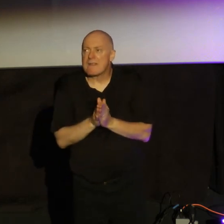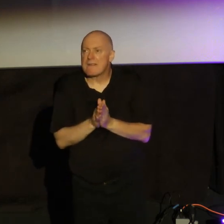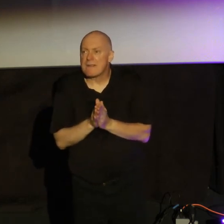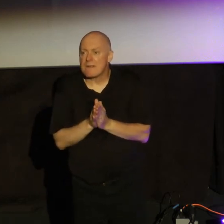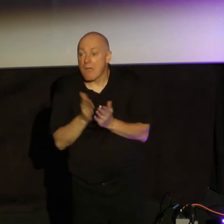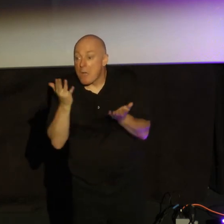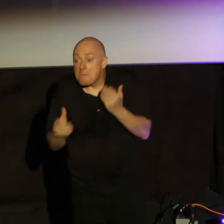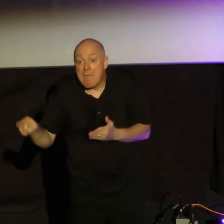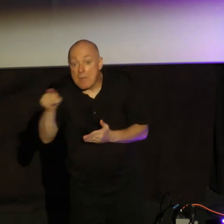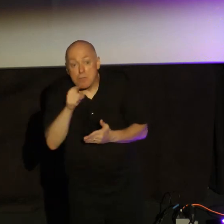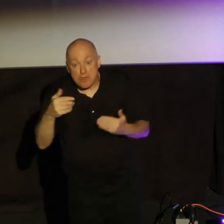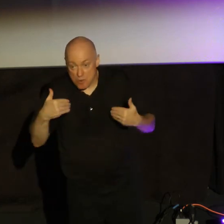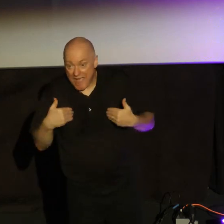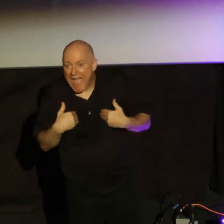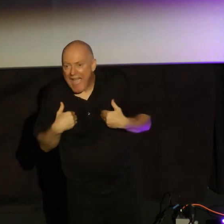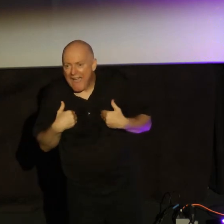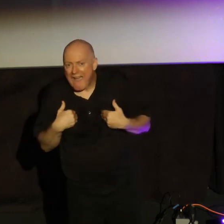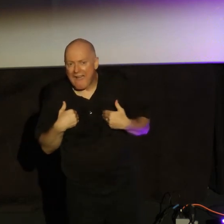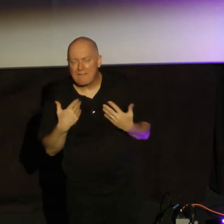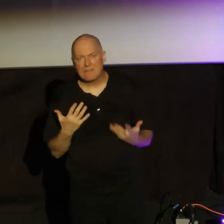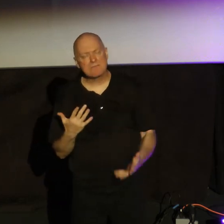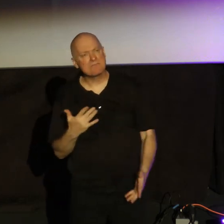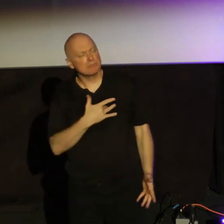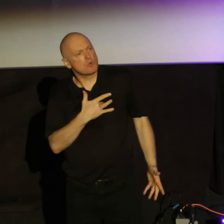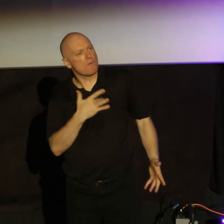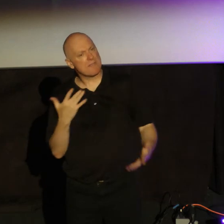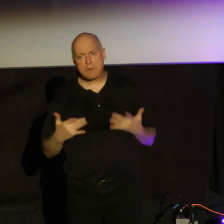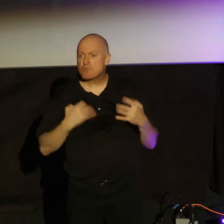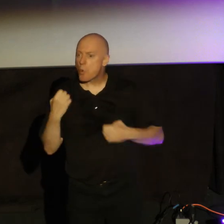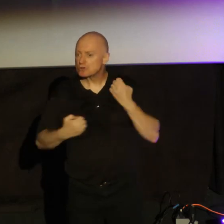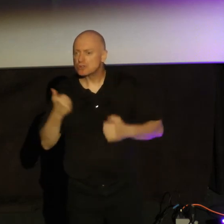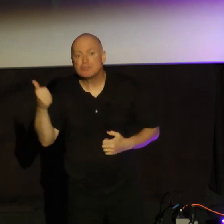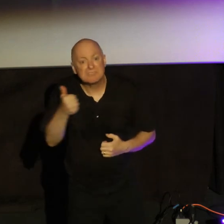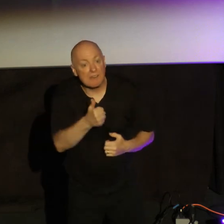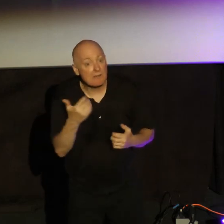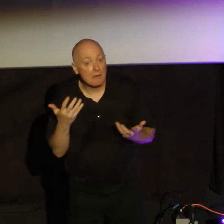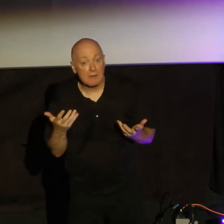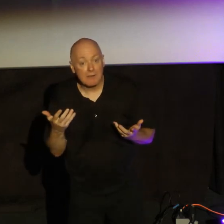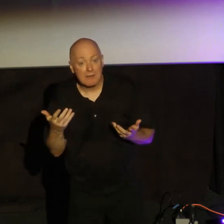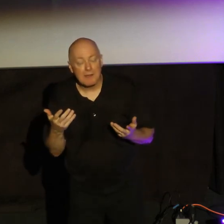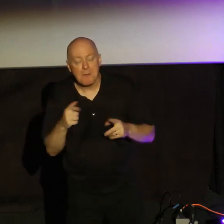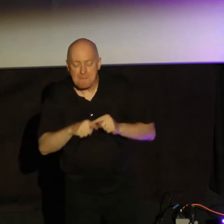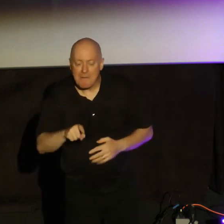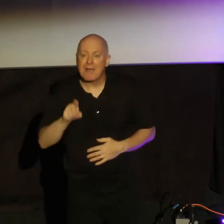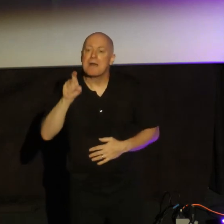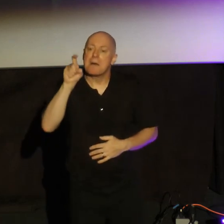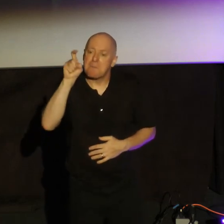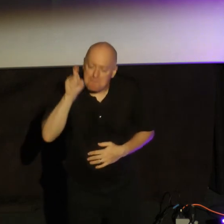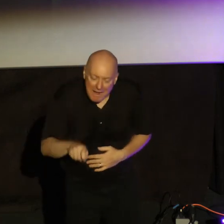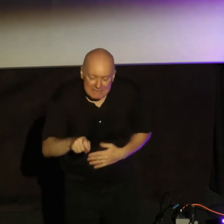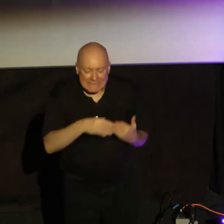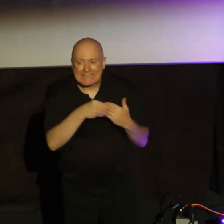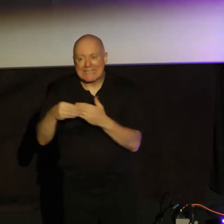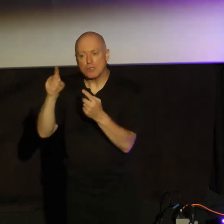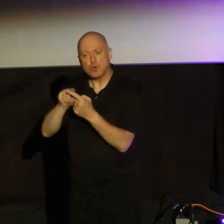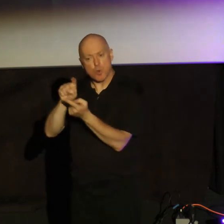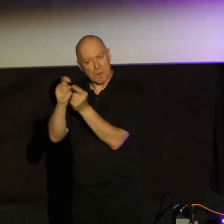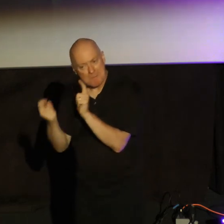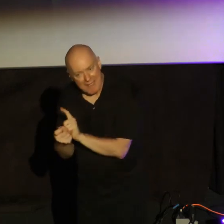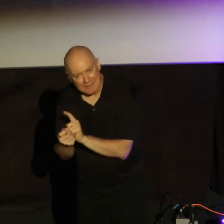Maybe you have stirrings in your heart, maybe emotions. But it must call you to repentance. It must lead